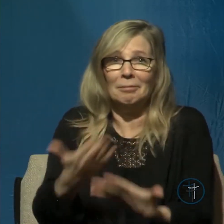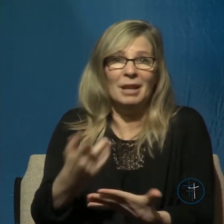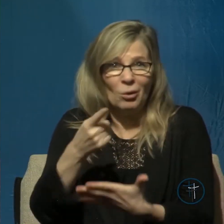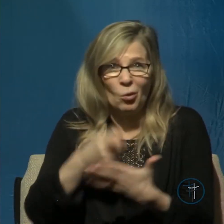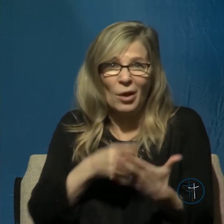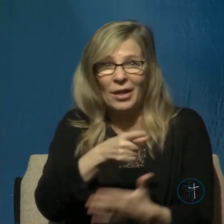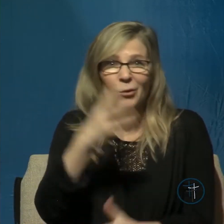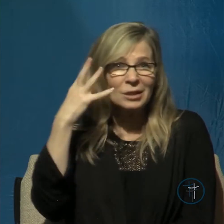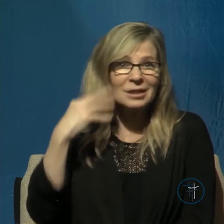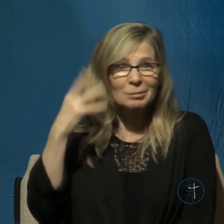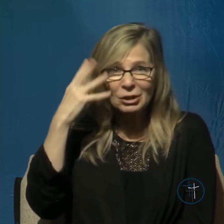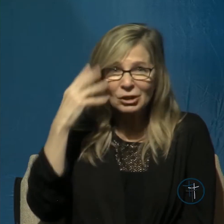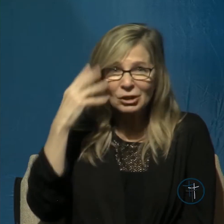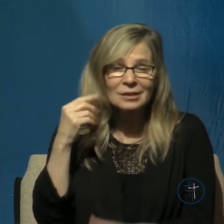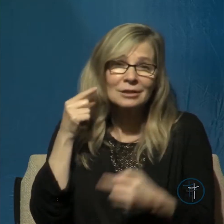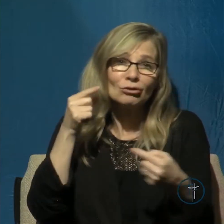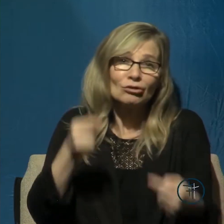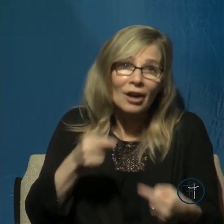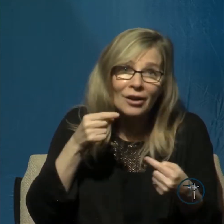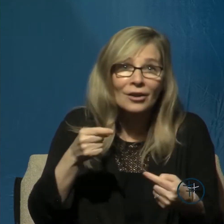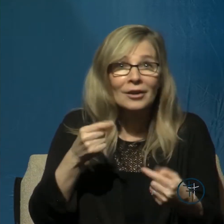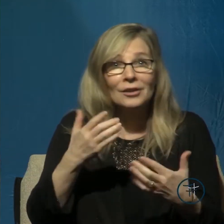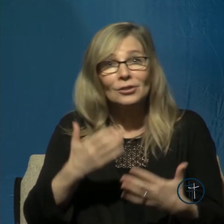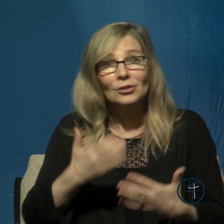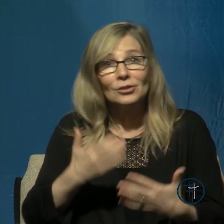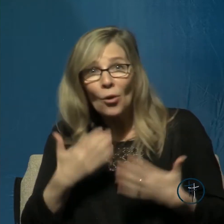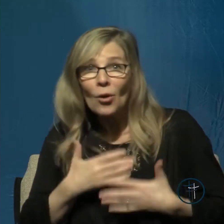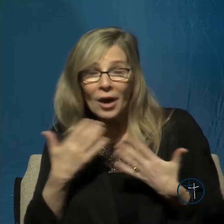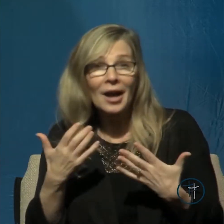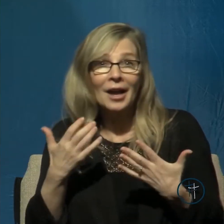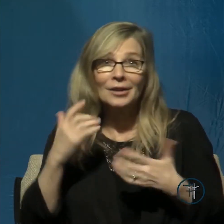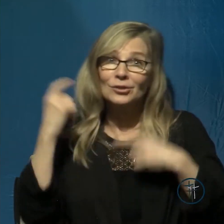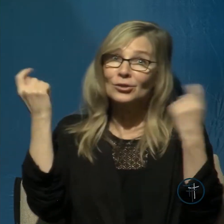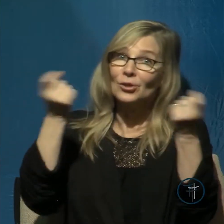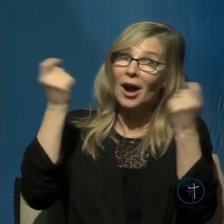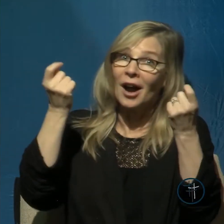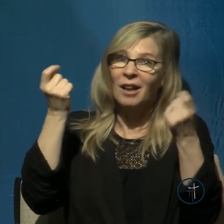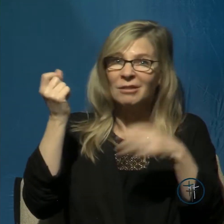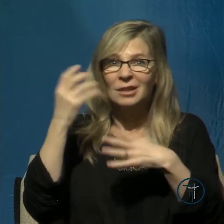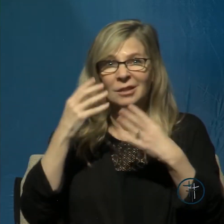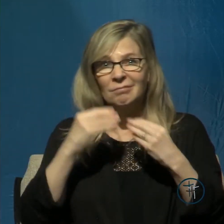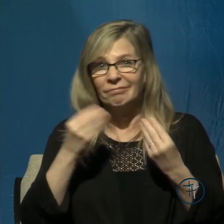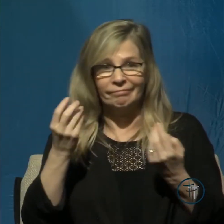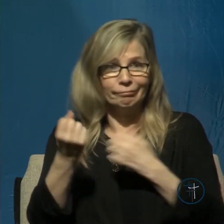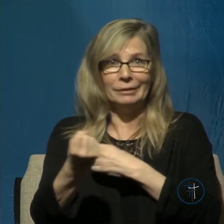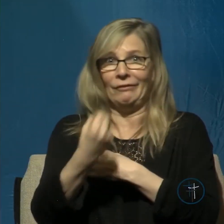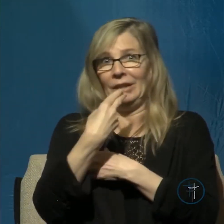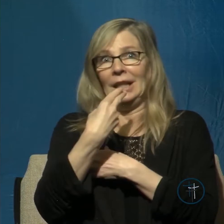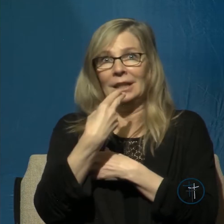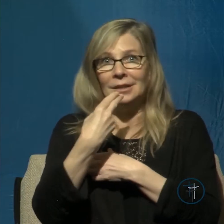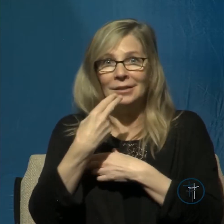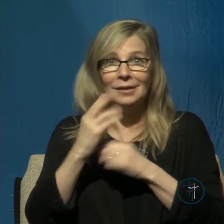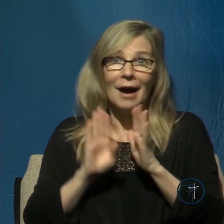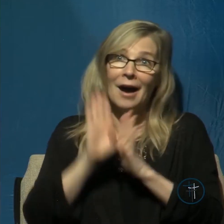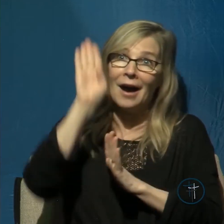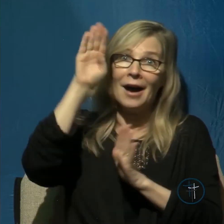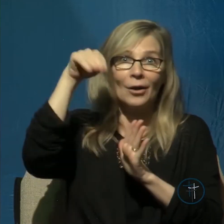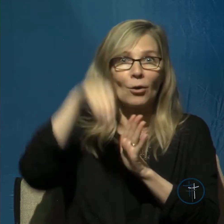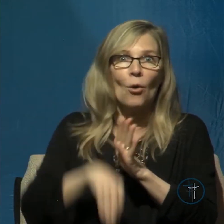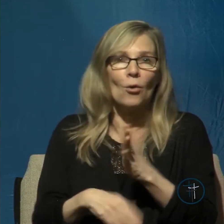their joys, their triumphs, their defeats, their highs, their lows. They tell us that there were times they